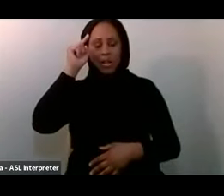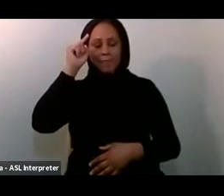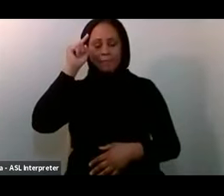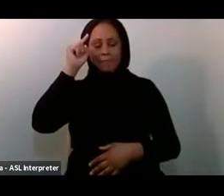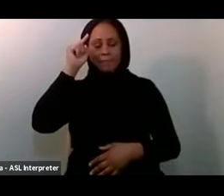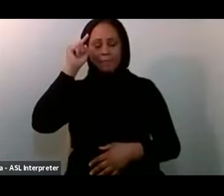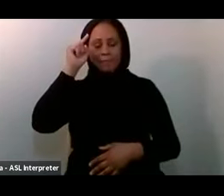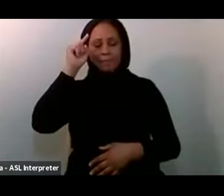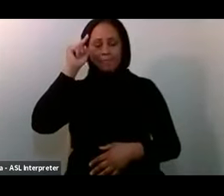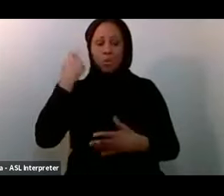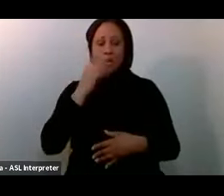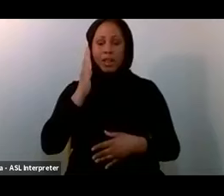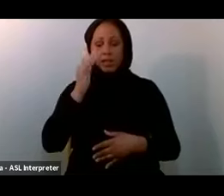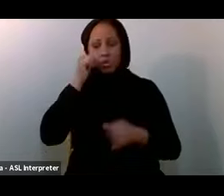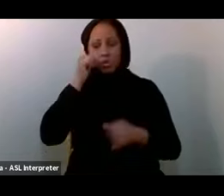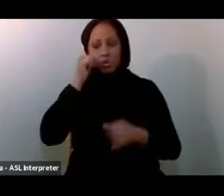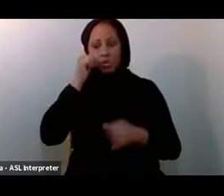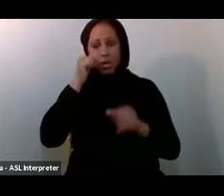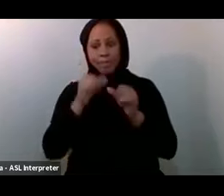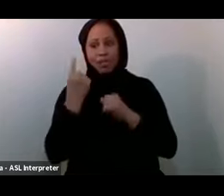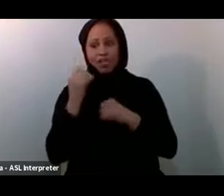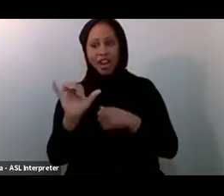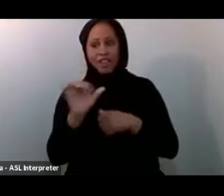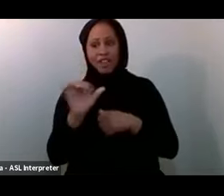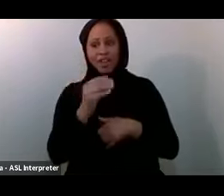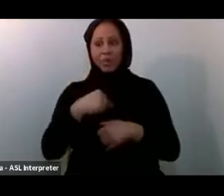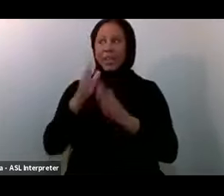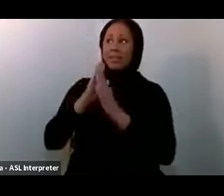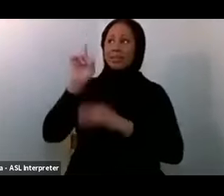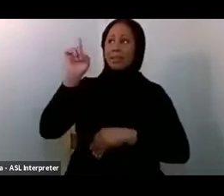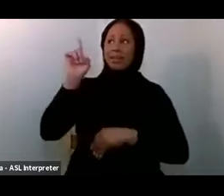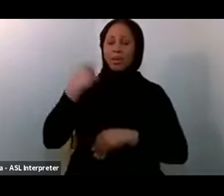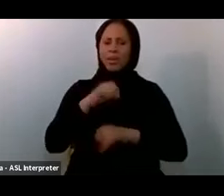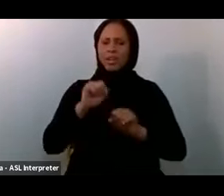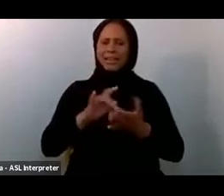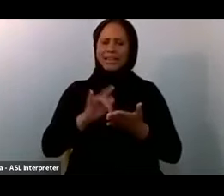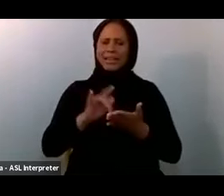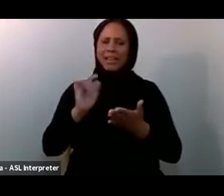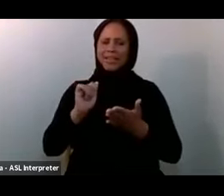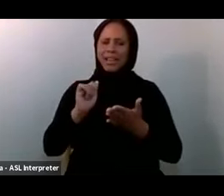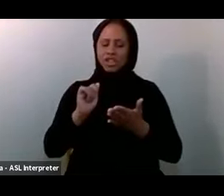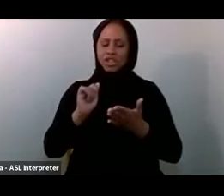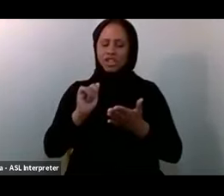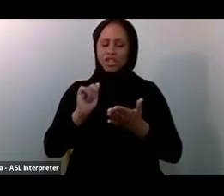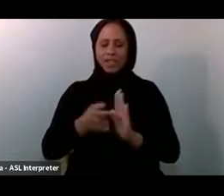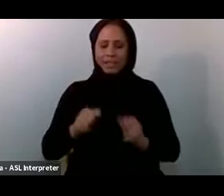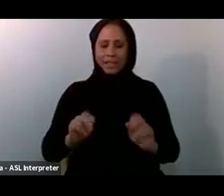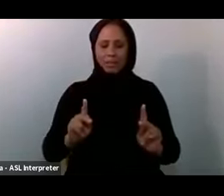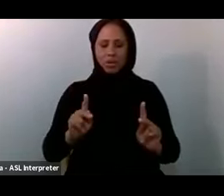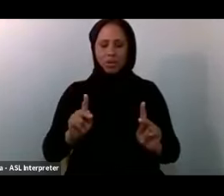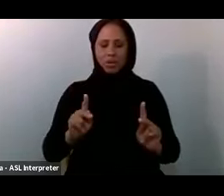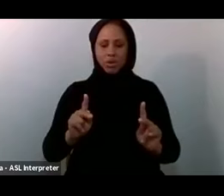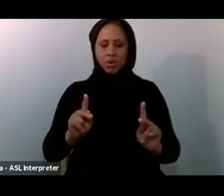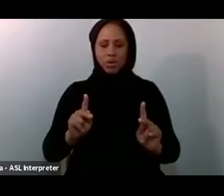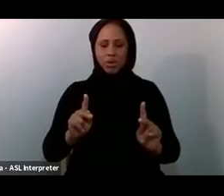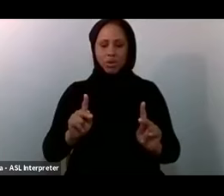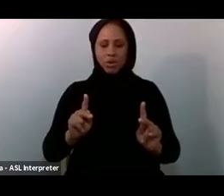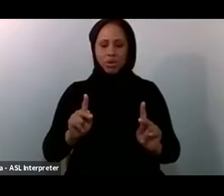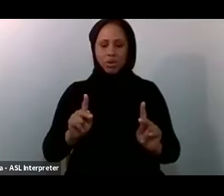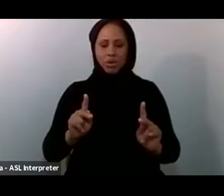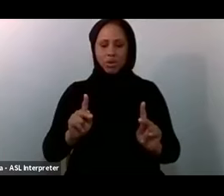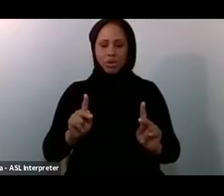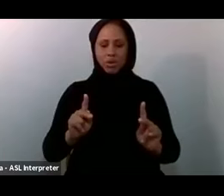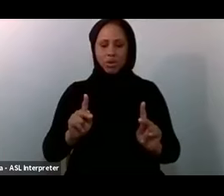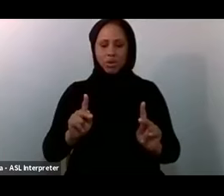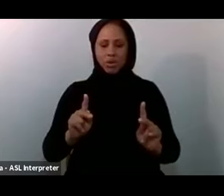Wa ta'ala That we Are able To take Advantage Of this Opportunity Amin Ya Rabbul Alameen Jazakum Allahu Khairan Again To the Muhsin Team